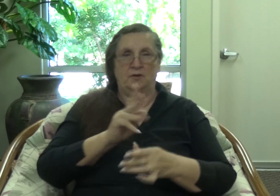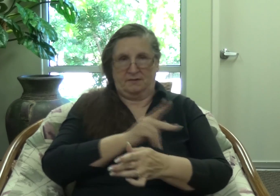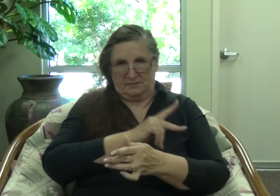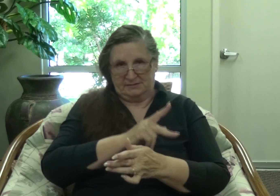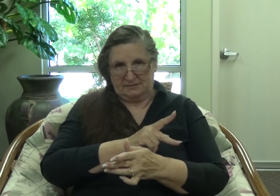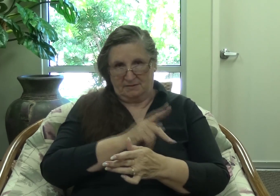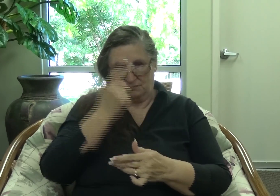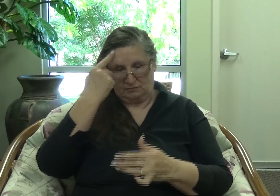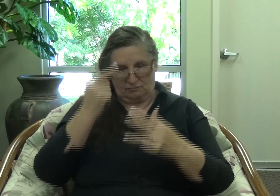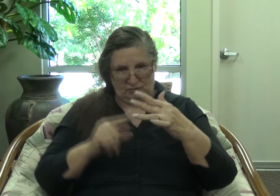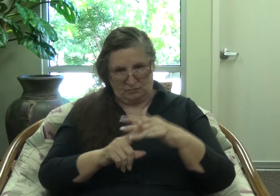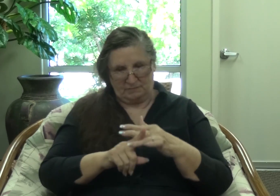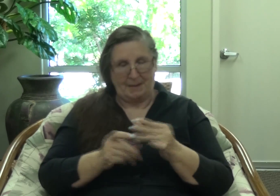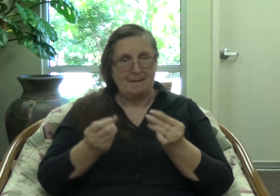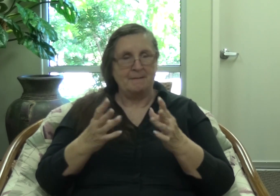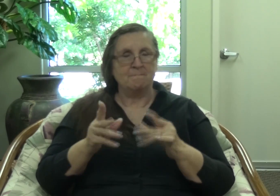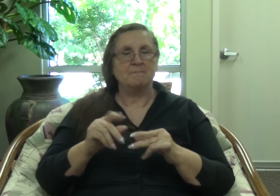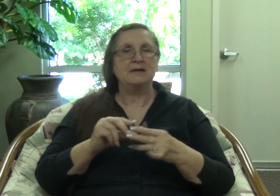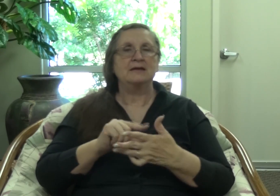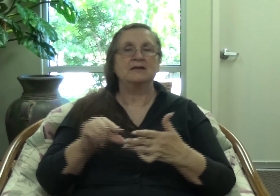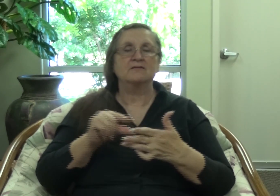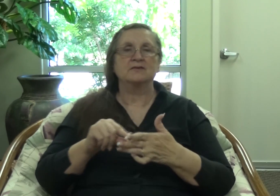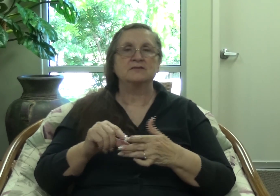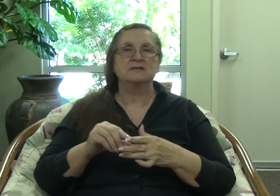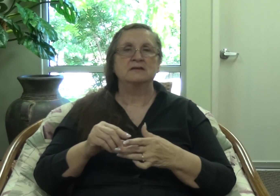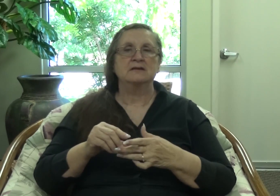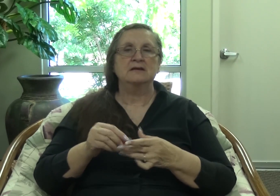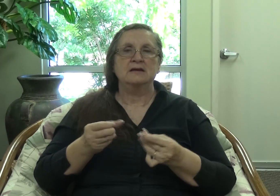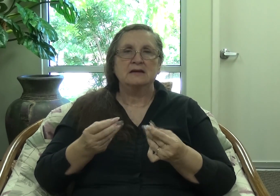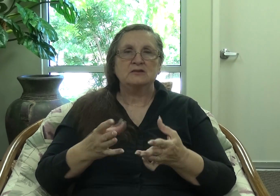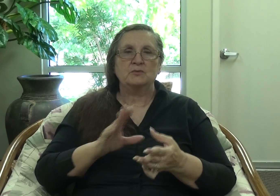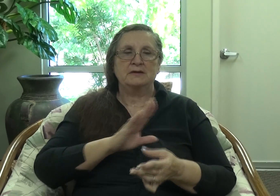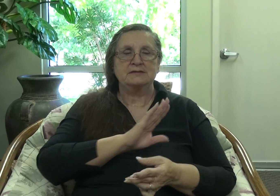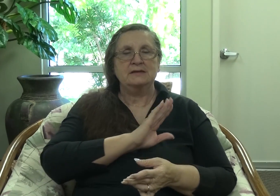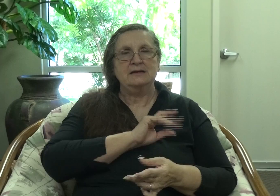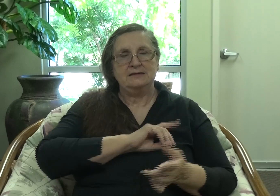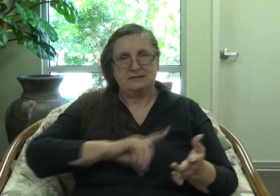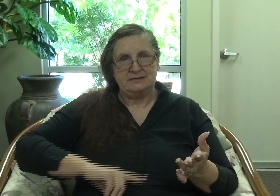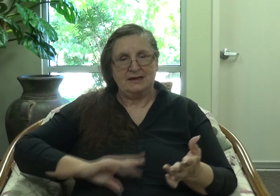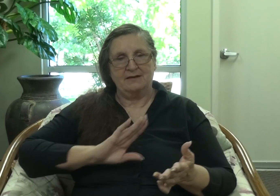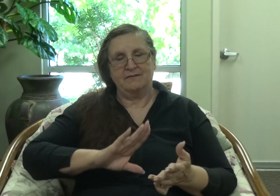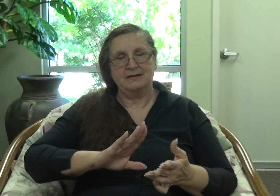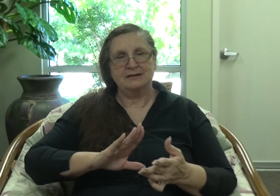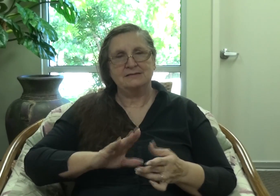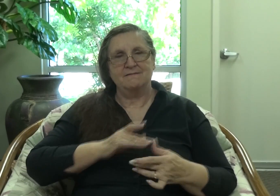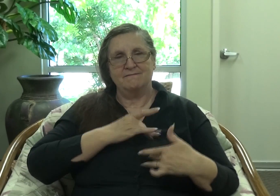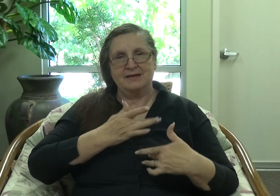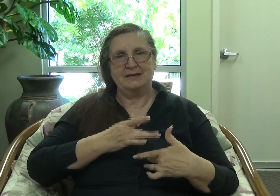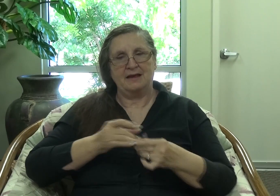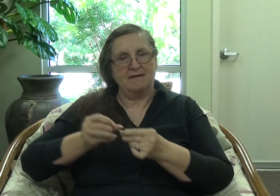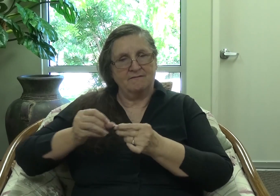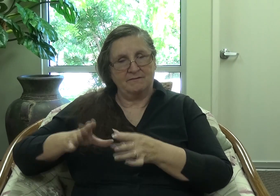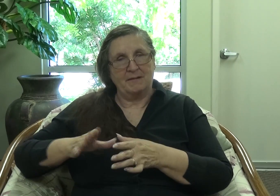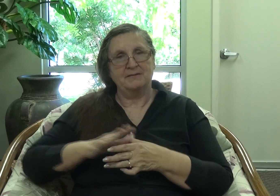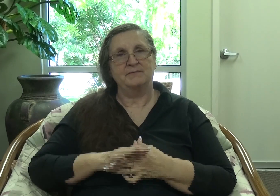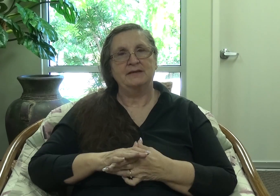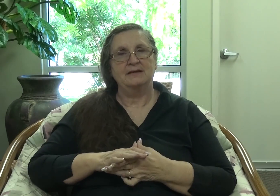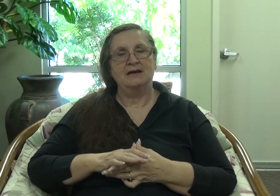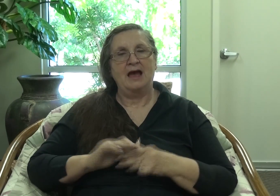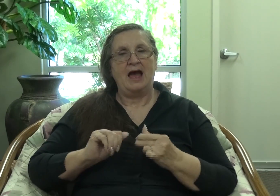There are so many verses that express his despair and abandonment. So, not only does it show us that, but also how to live victoriously during